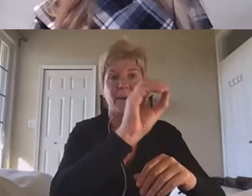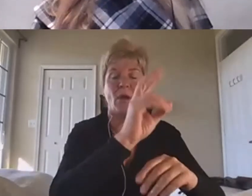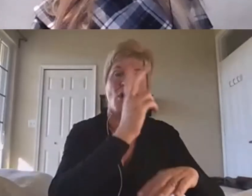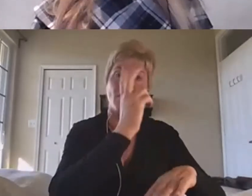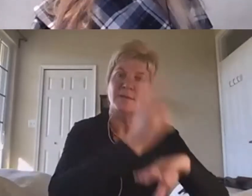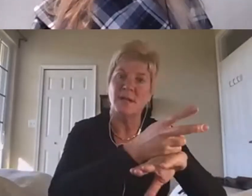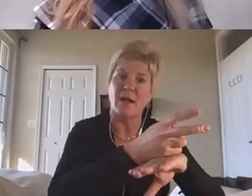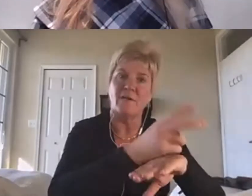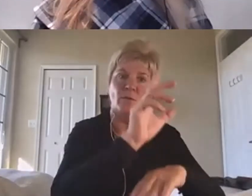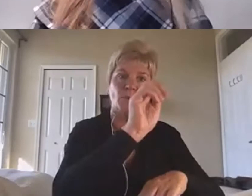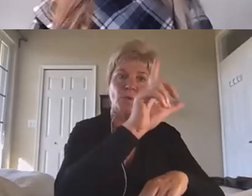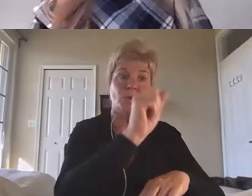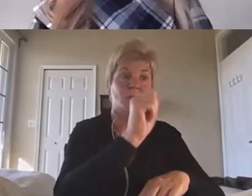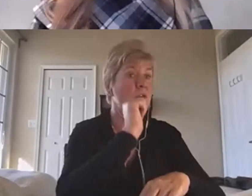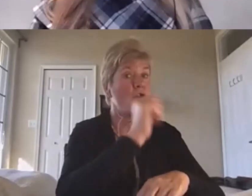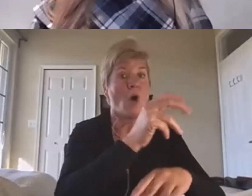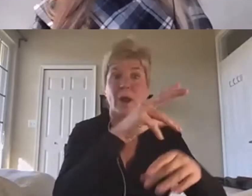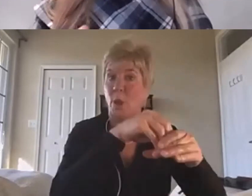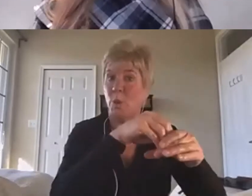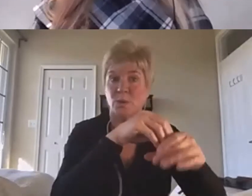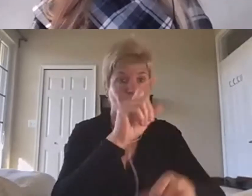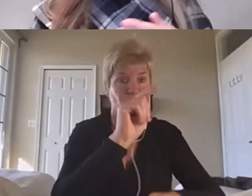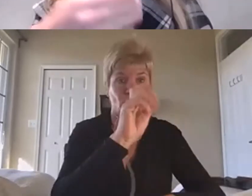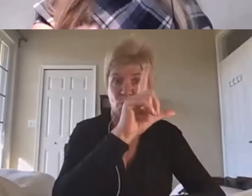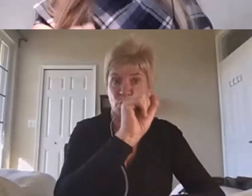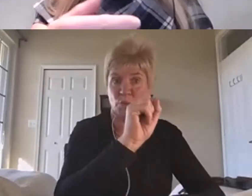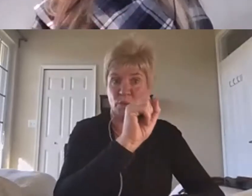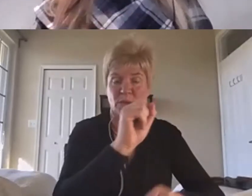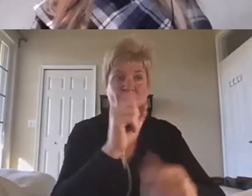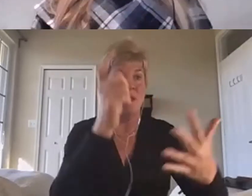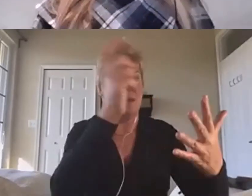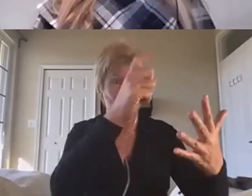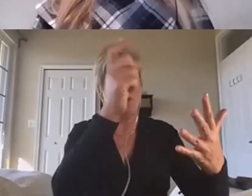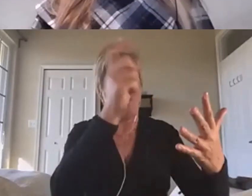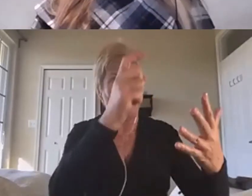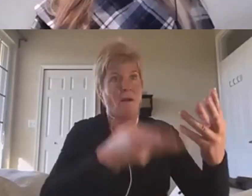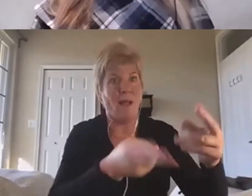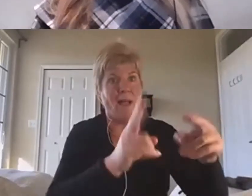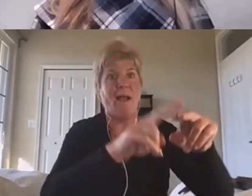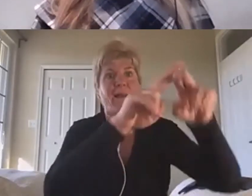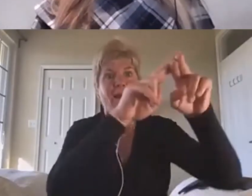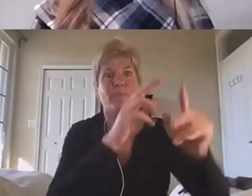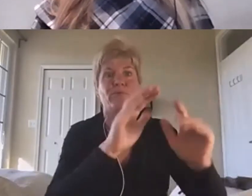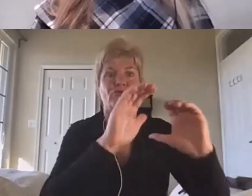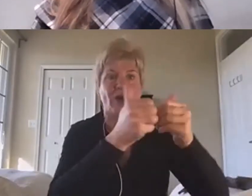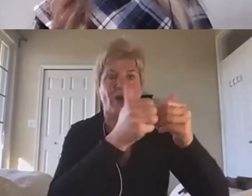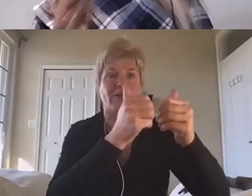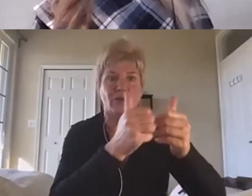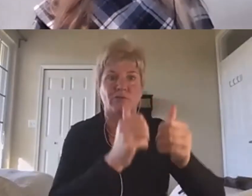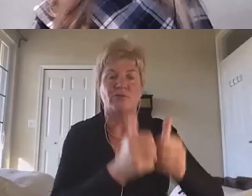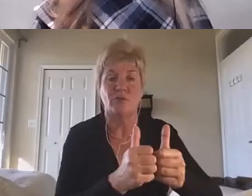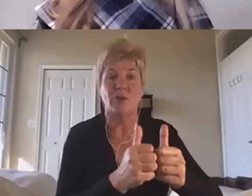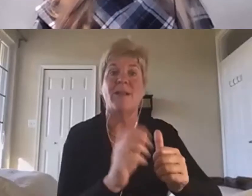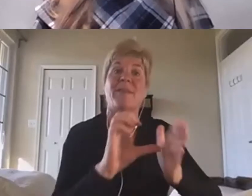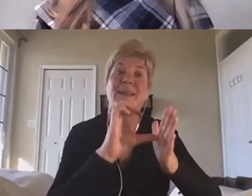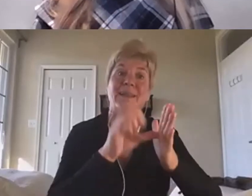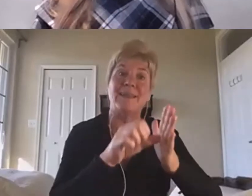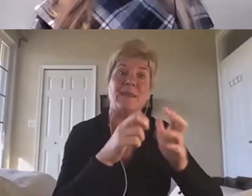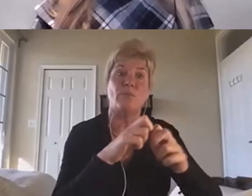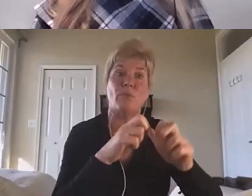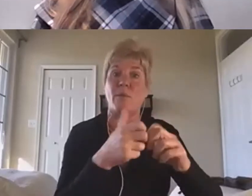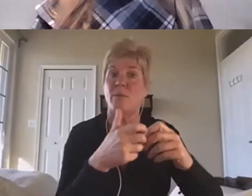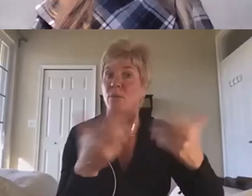not inclusive. So all of these challenges and then the one of the key problems though, you said, is that